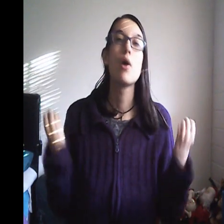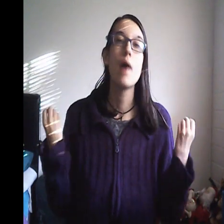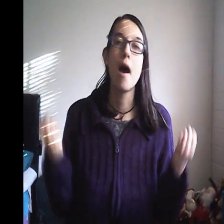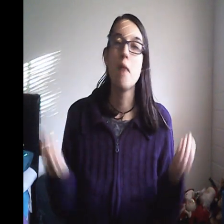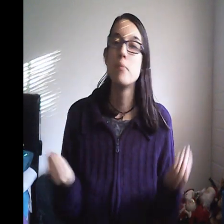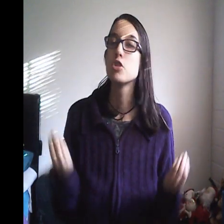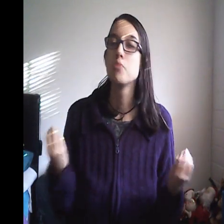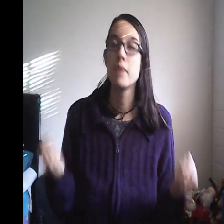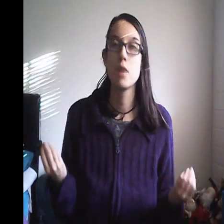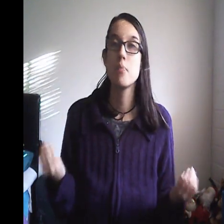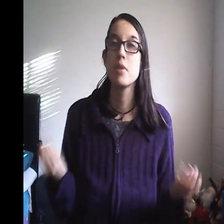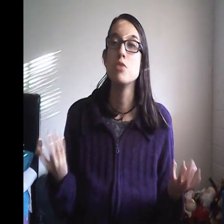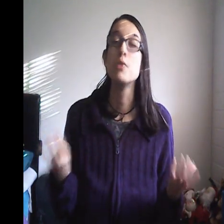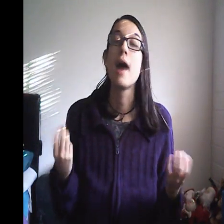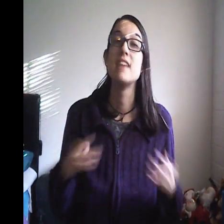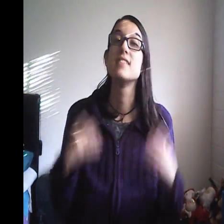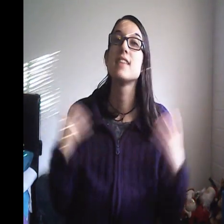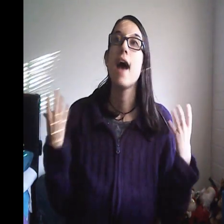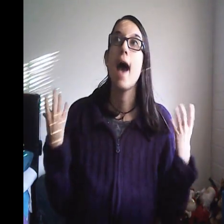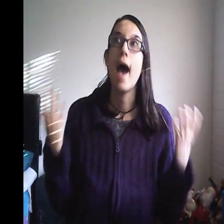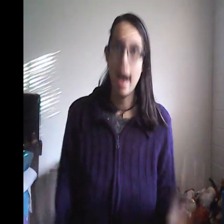how much makeup you guys have.